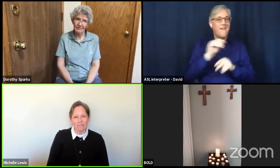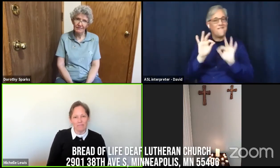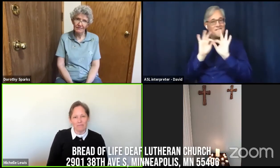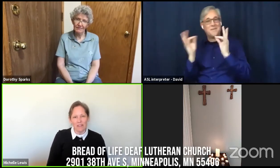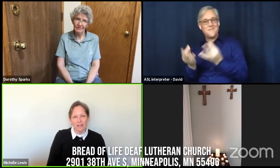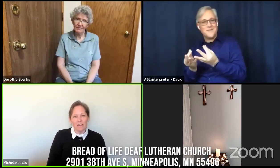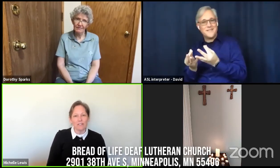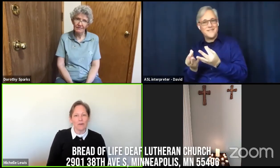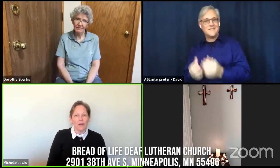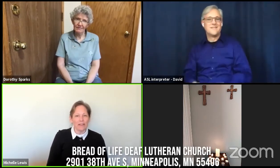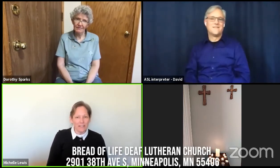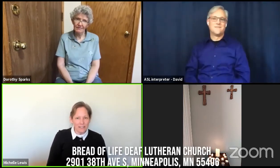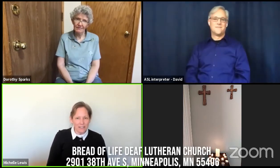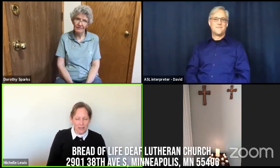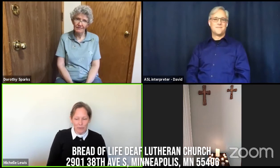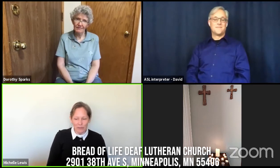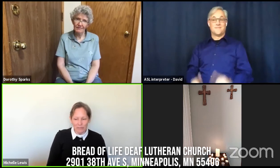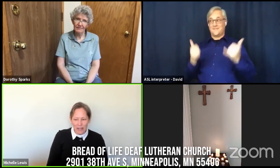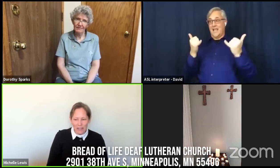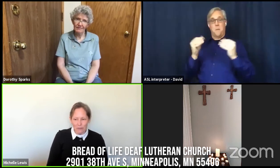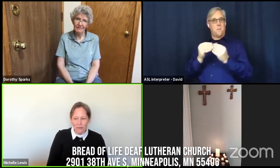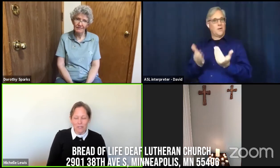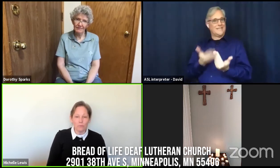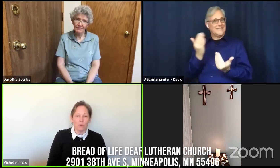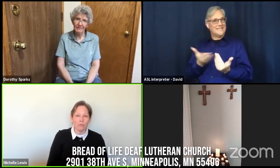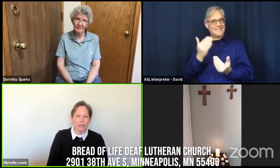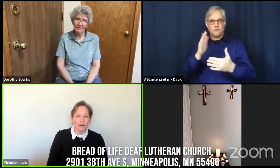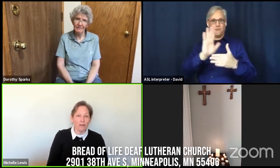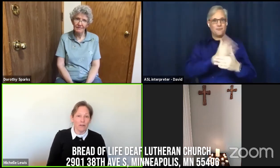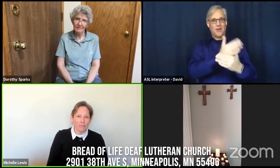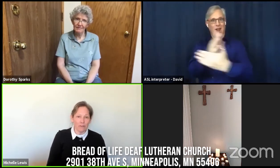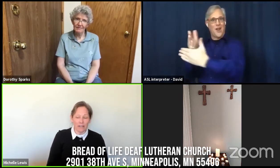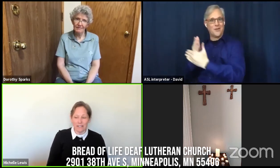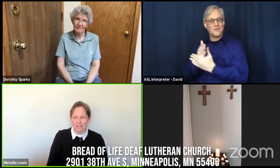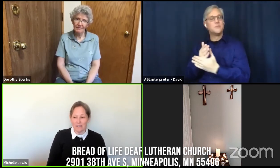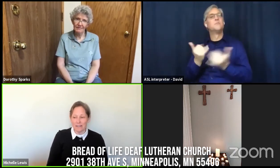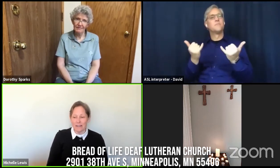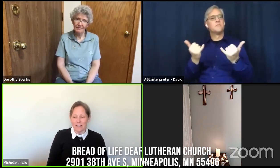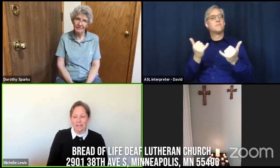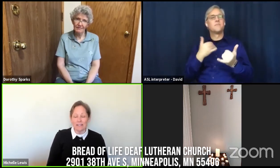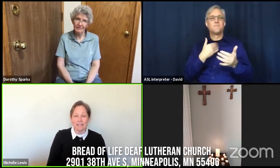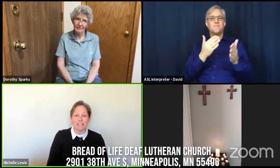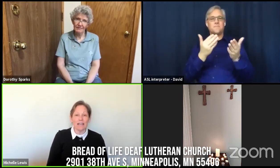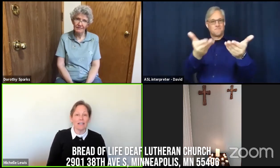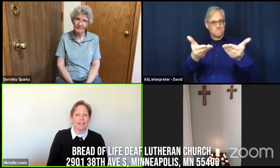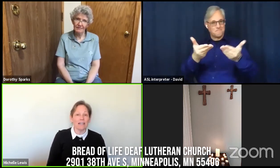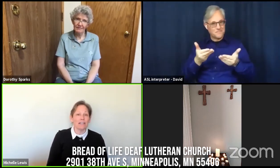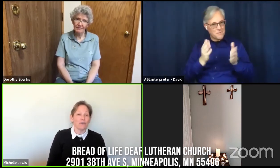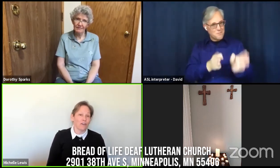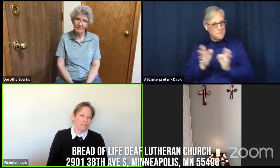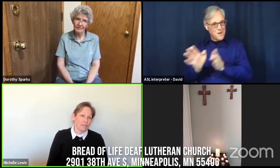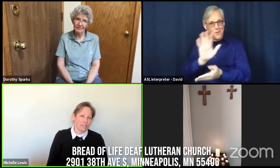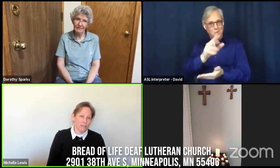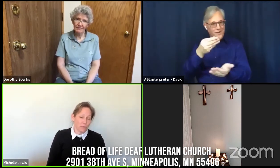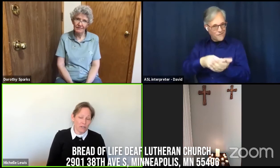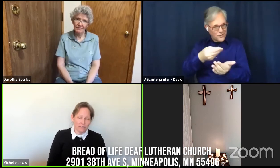so at this time we invite you to prepare your offerings to send in your offerings to bread of life